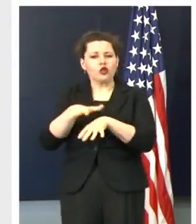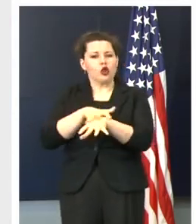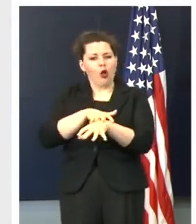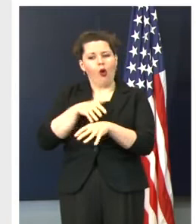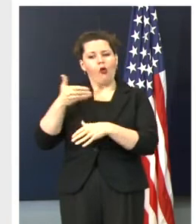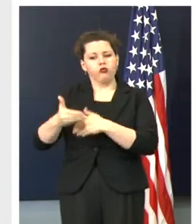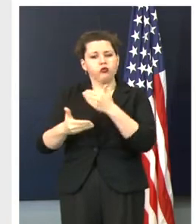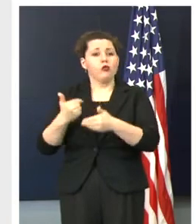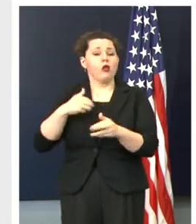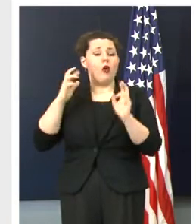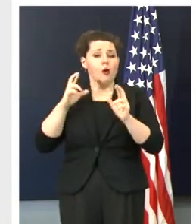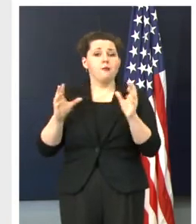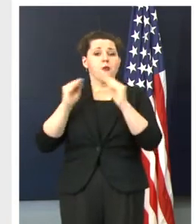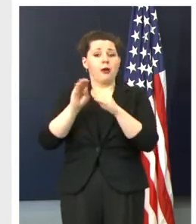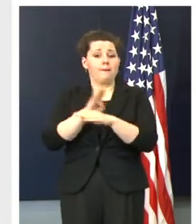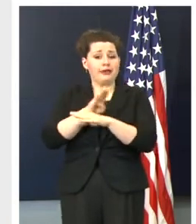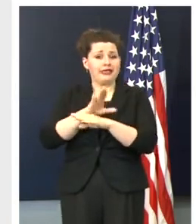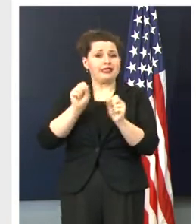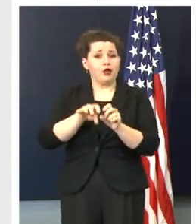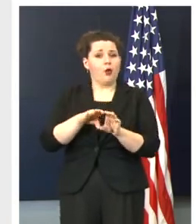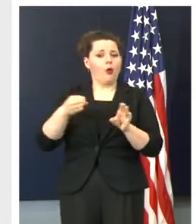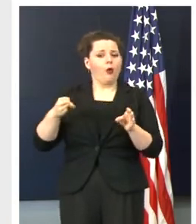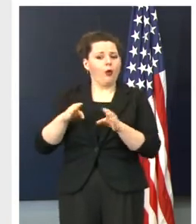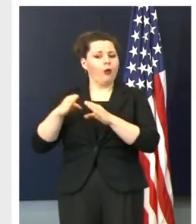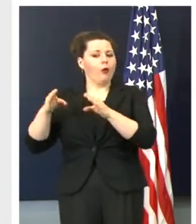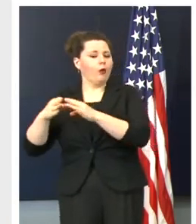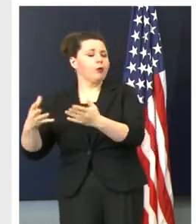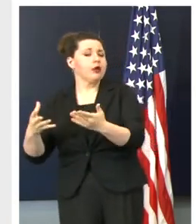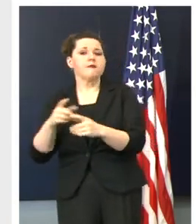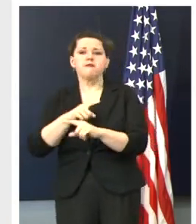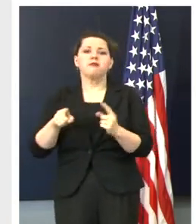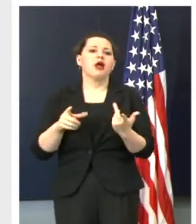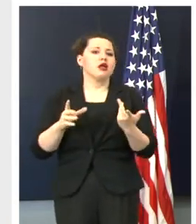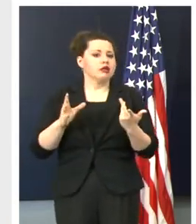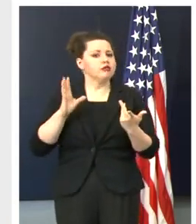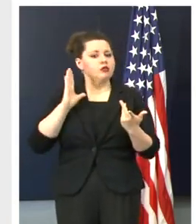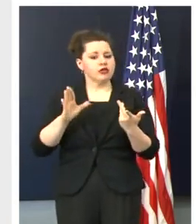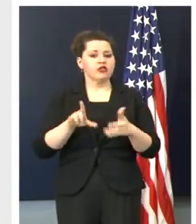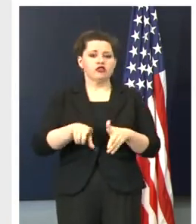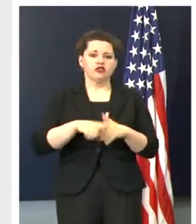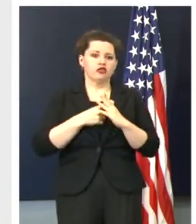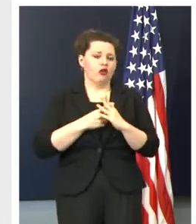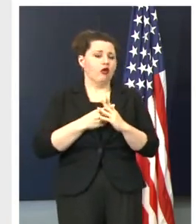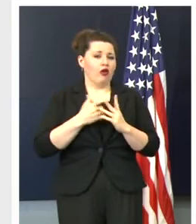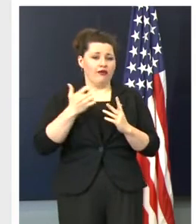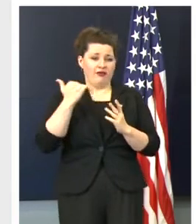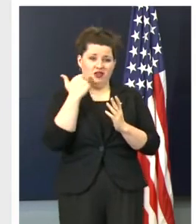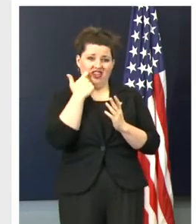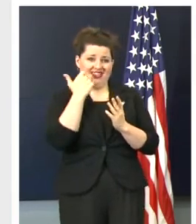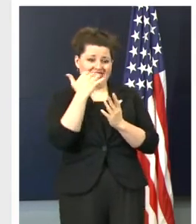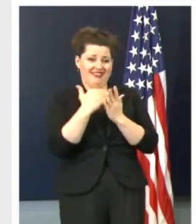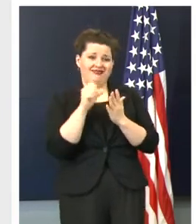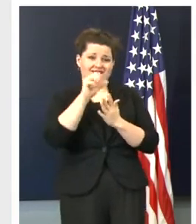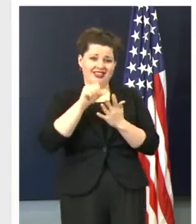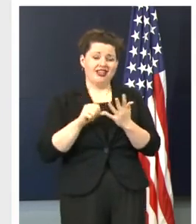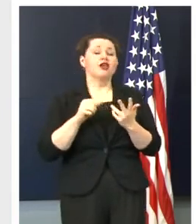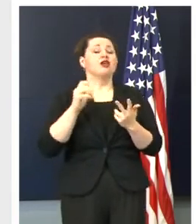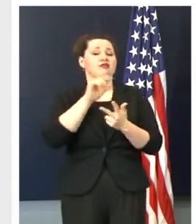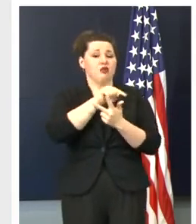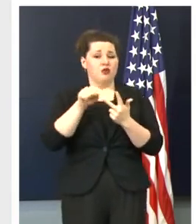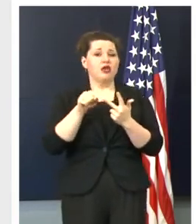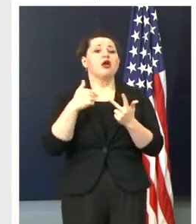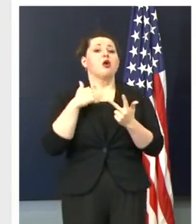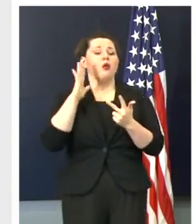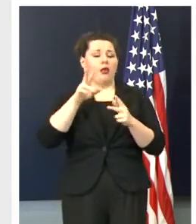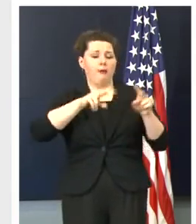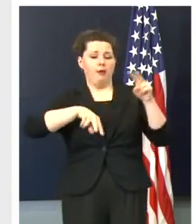additional businesses on board as we start to open up, but we'll open up with the businesses that we've just listed. We'll monitor it and see